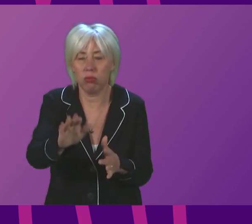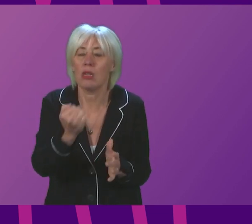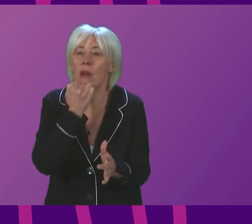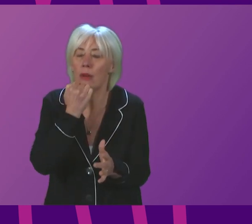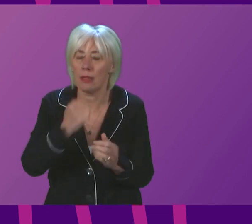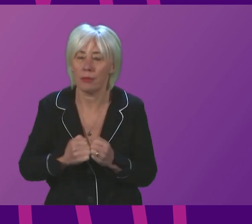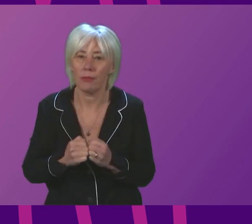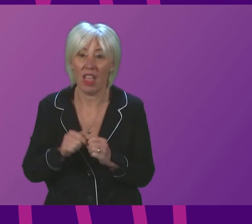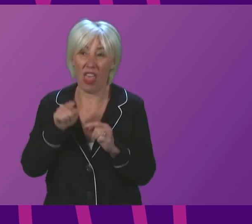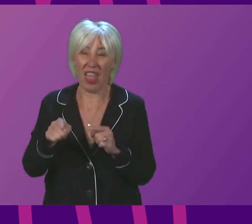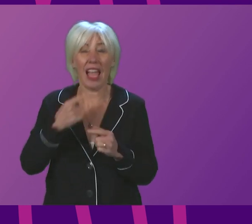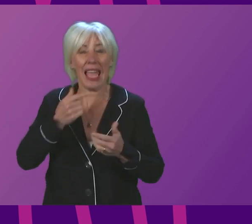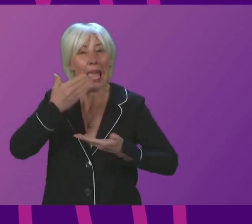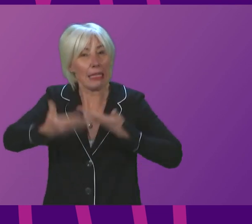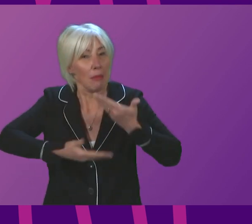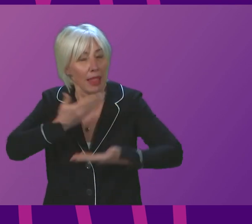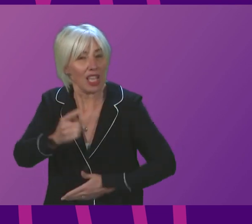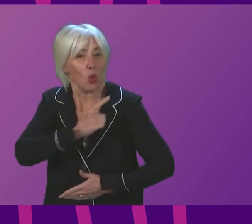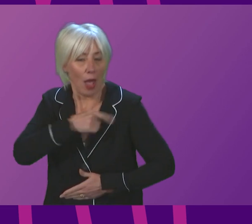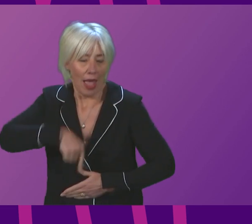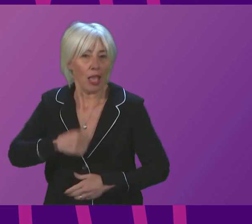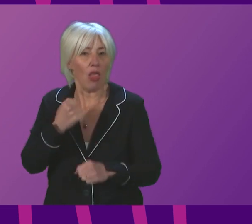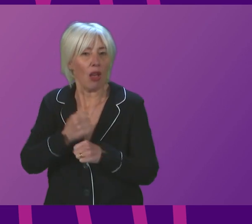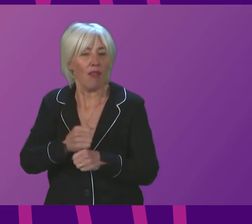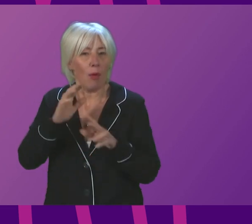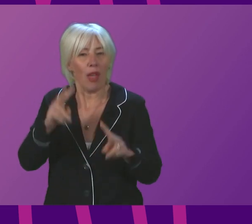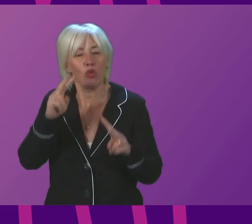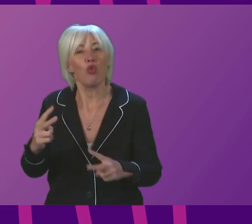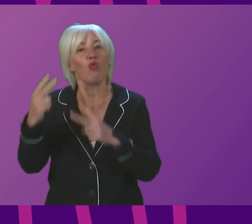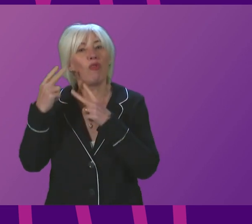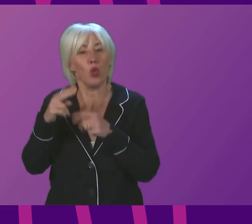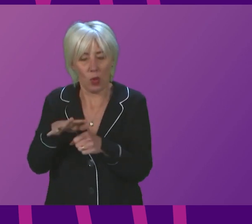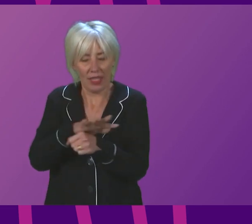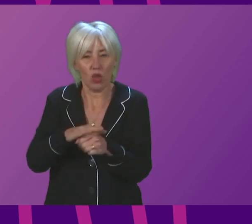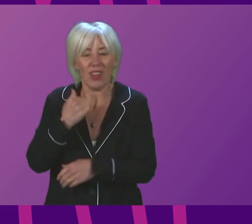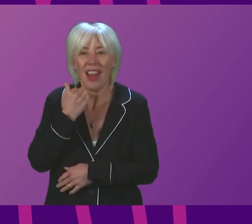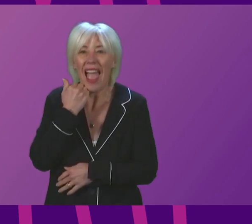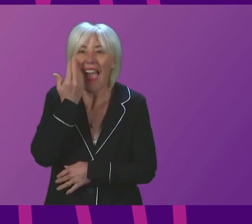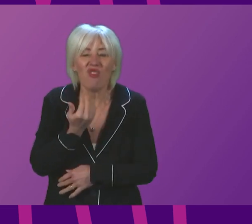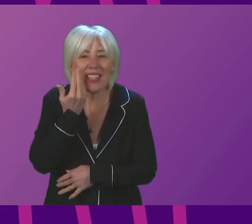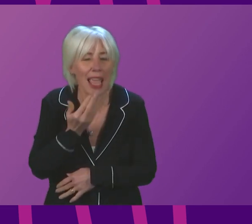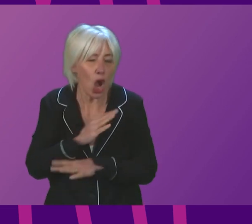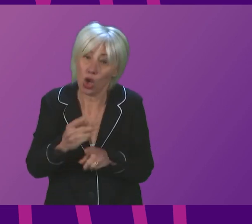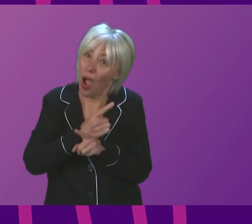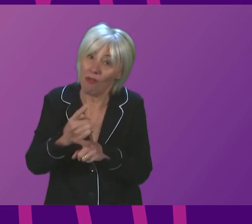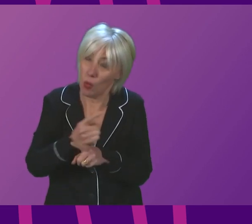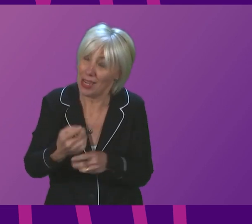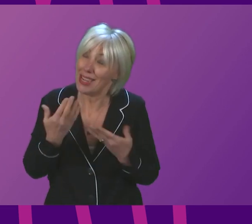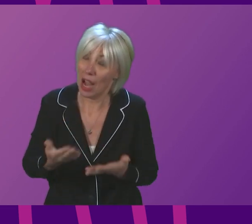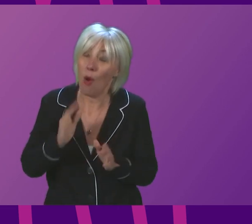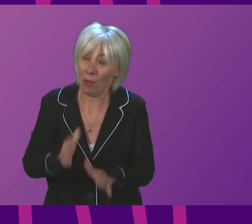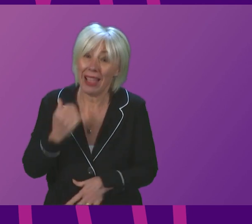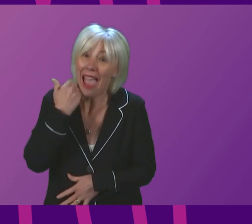of this explains, I hope, the requirement for government to review the situation on a daily rather than a weekly basis at this stage.